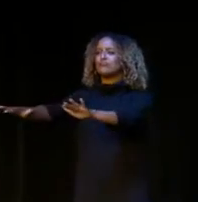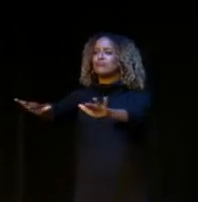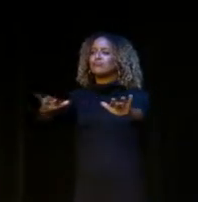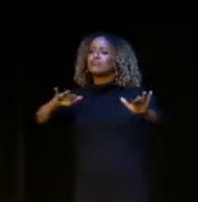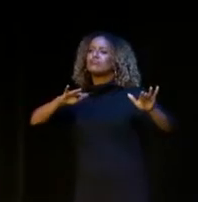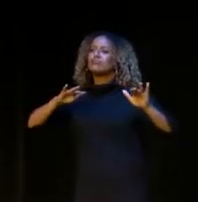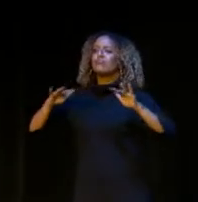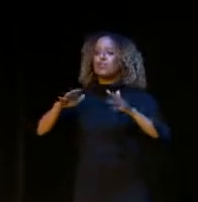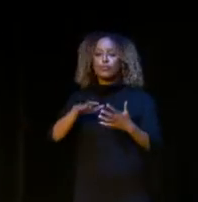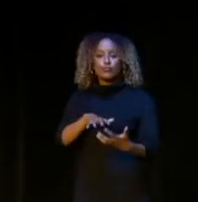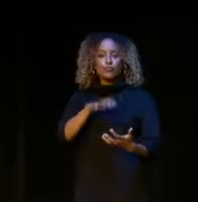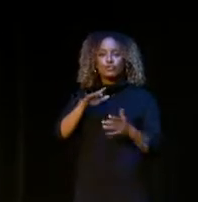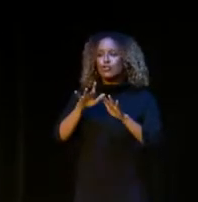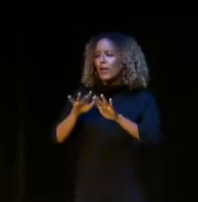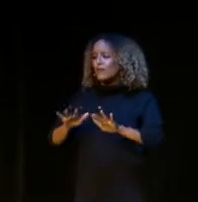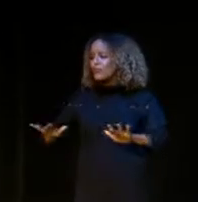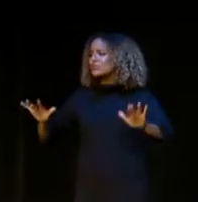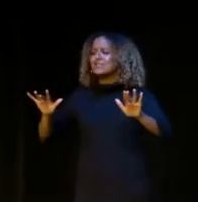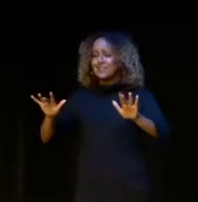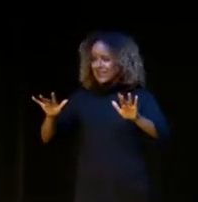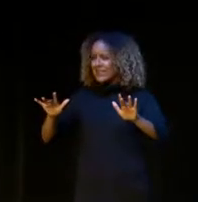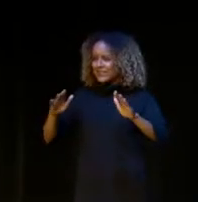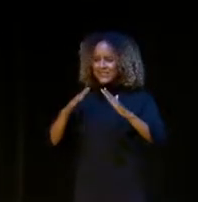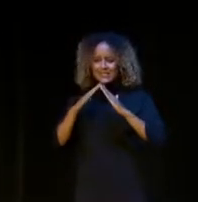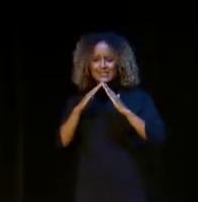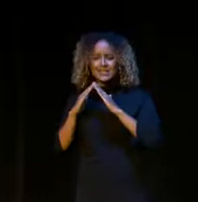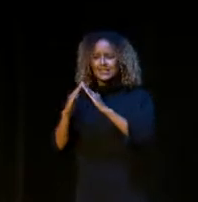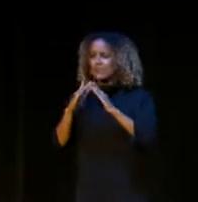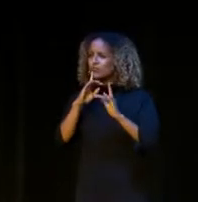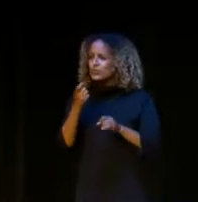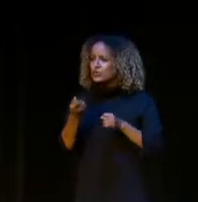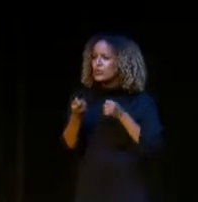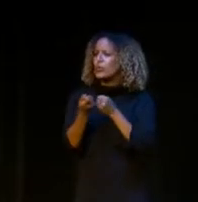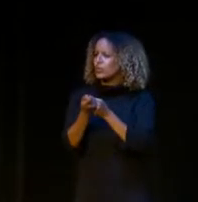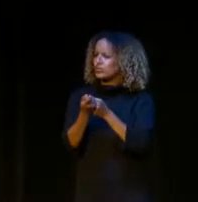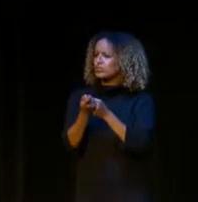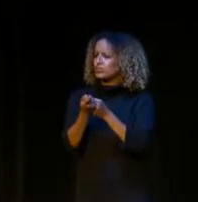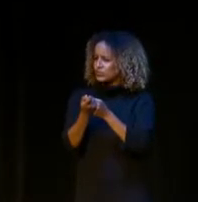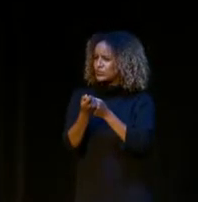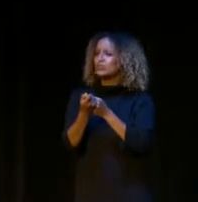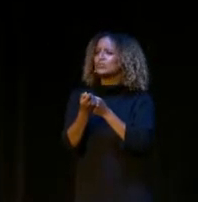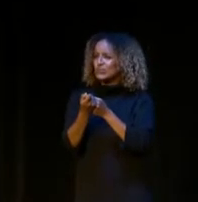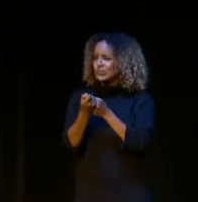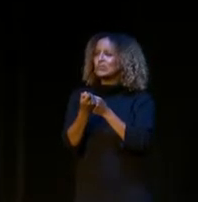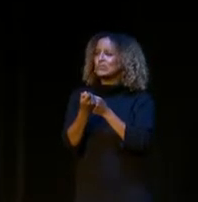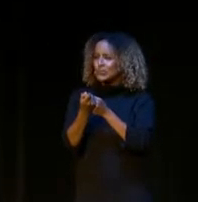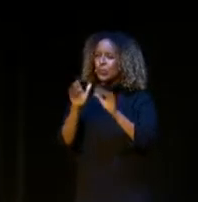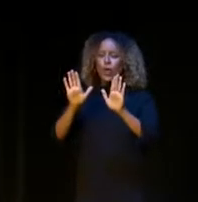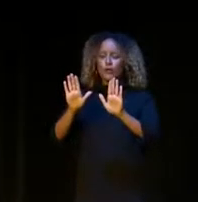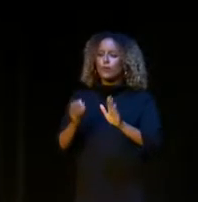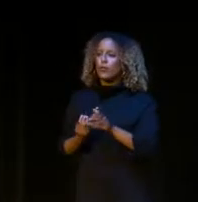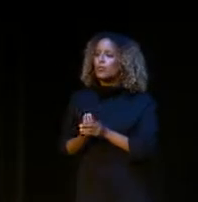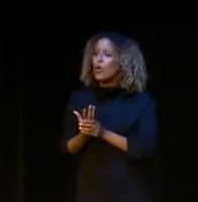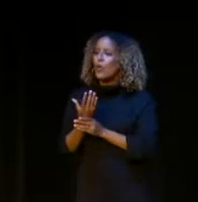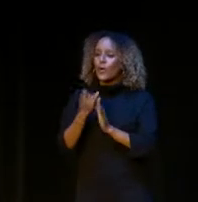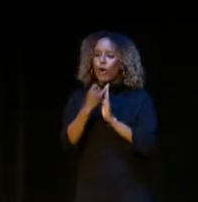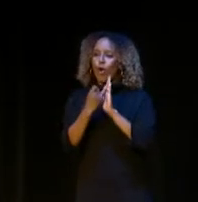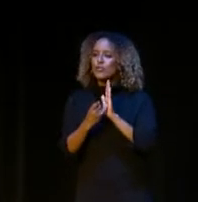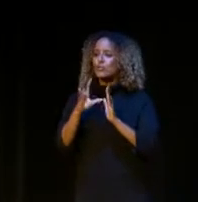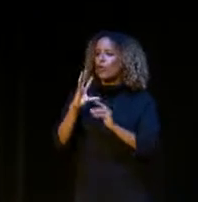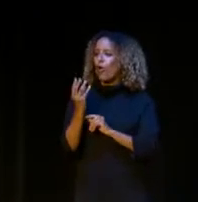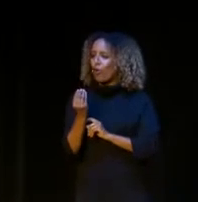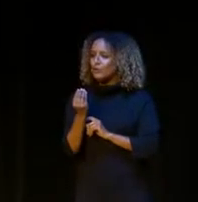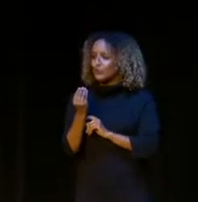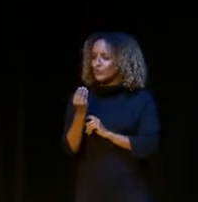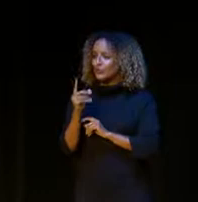the rich diversity of our city is so supported by our wonderful and growing arts and